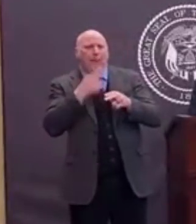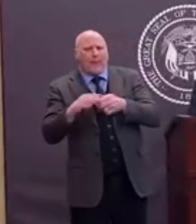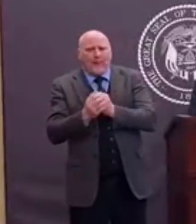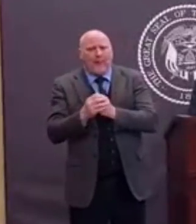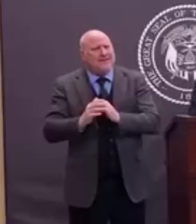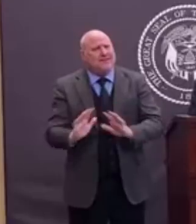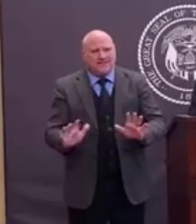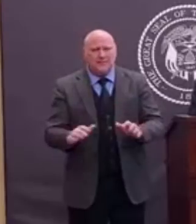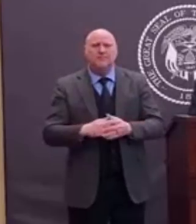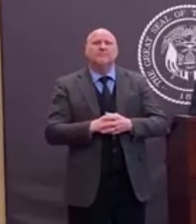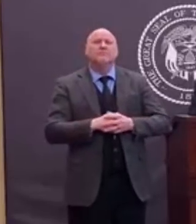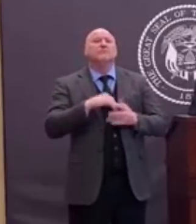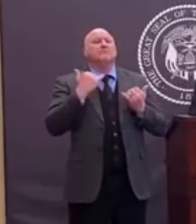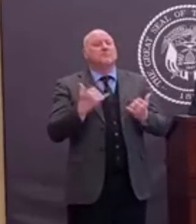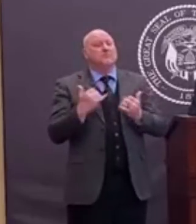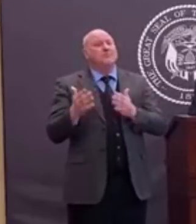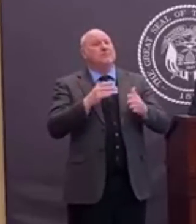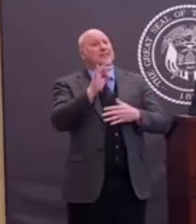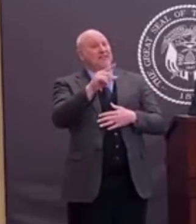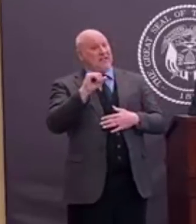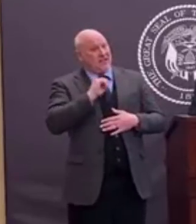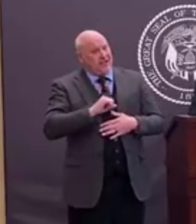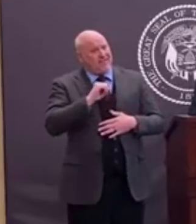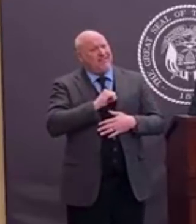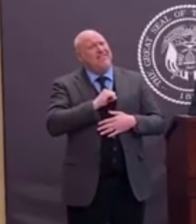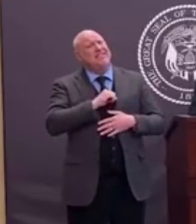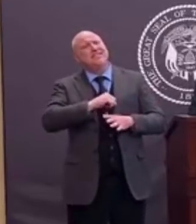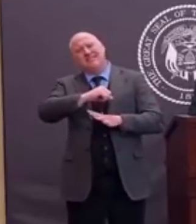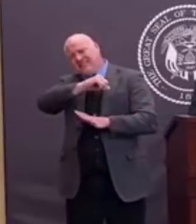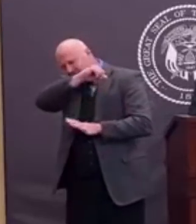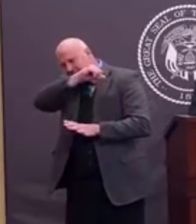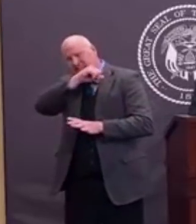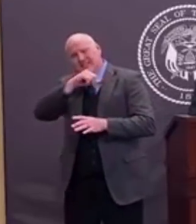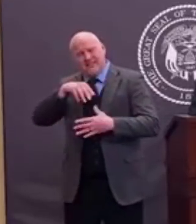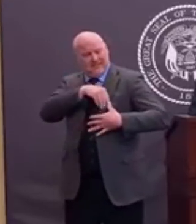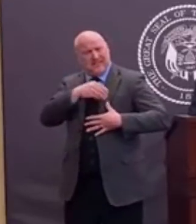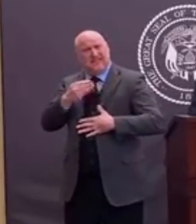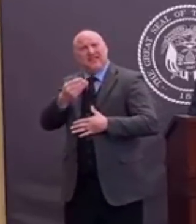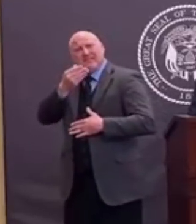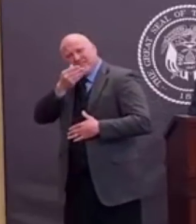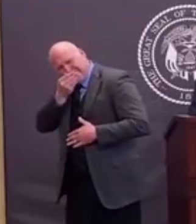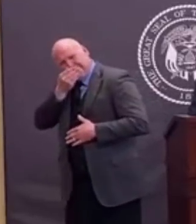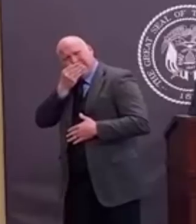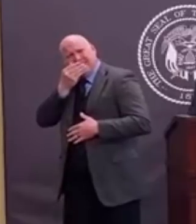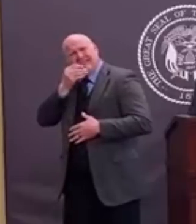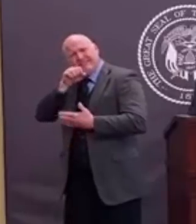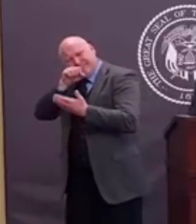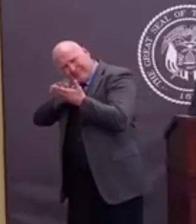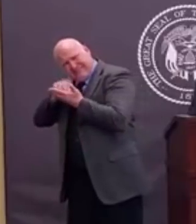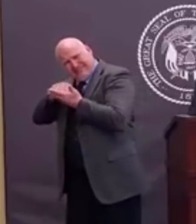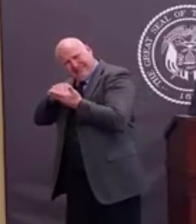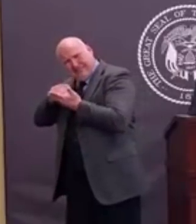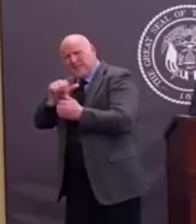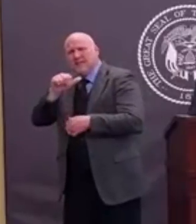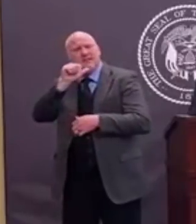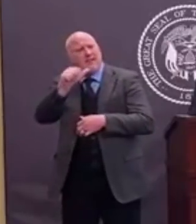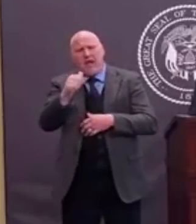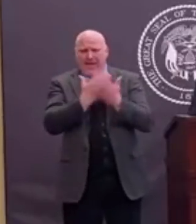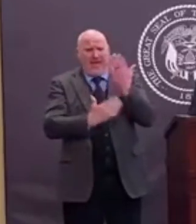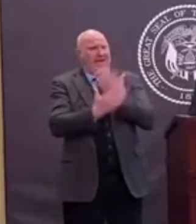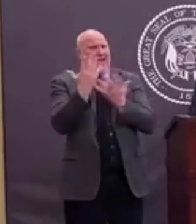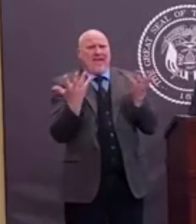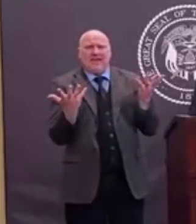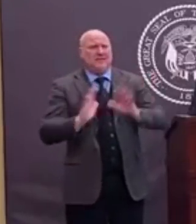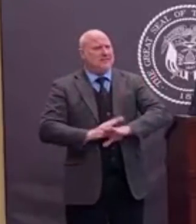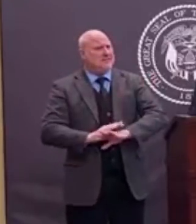This is transmitted, we know more and more, by goblets, water droplets, rather. And that's how people,